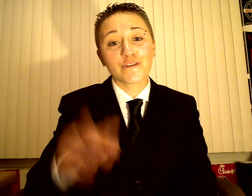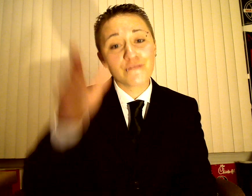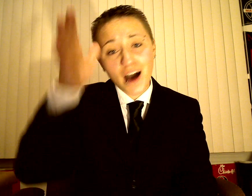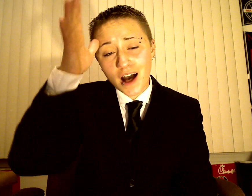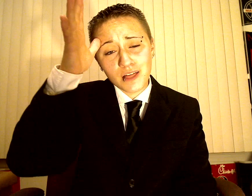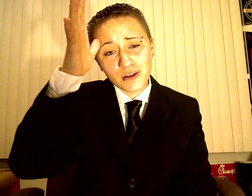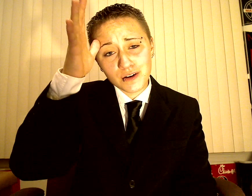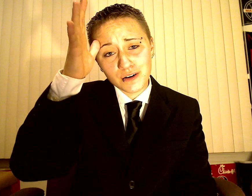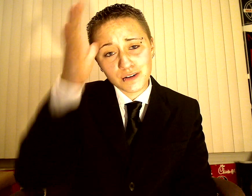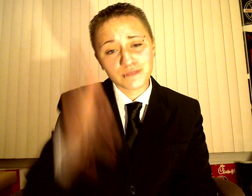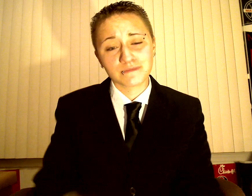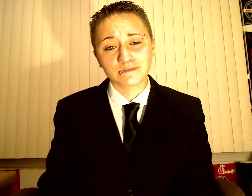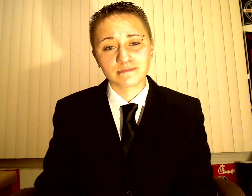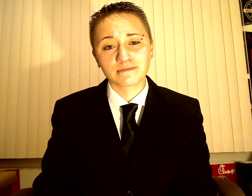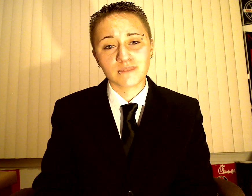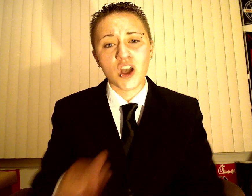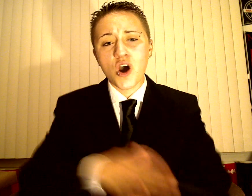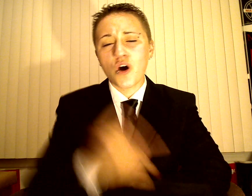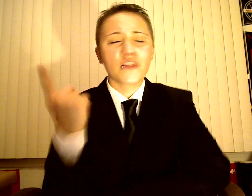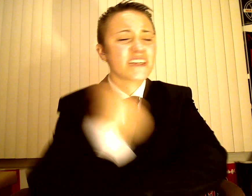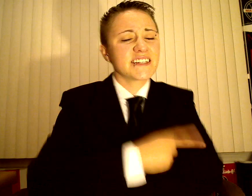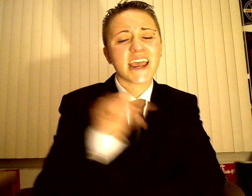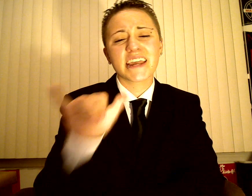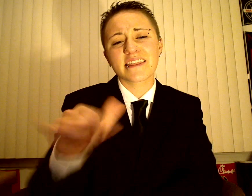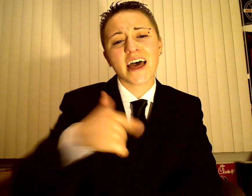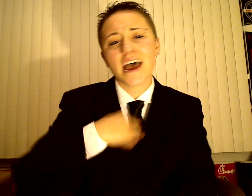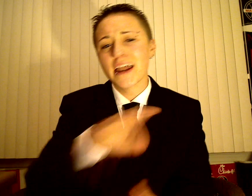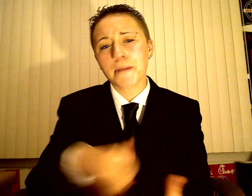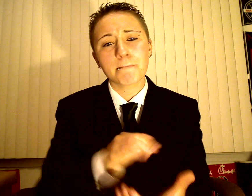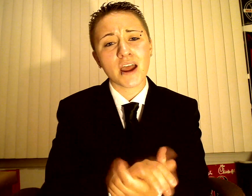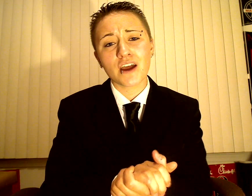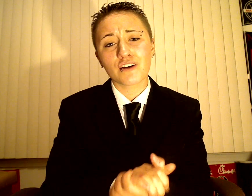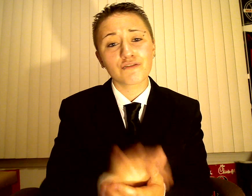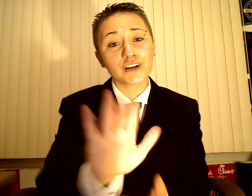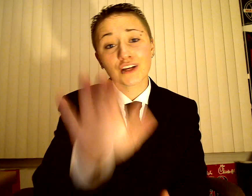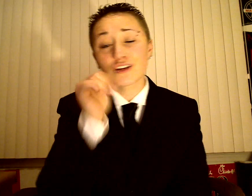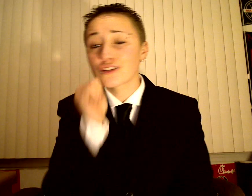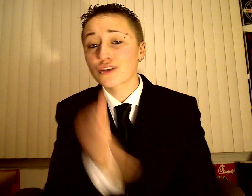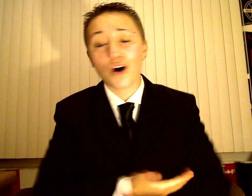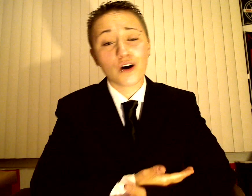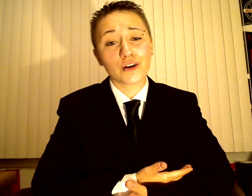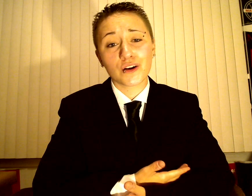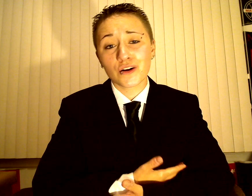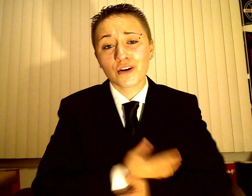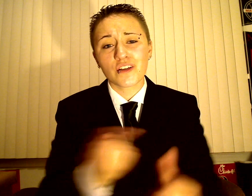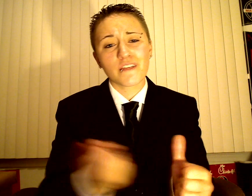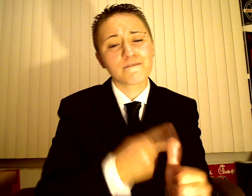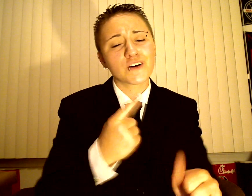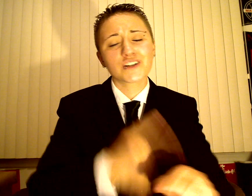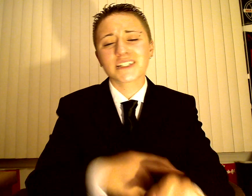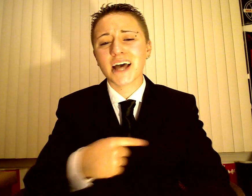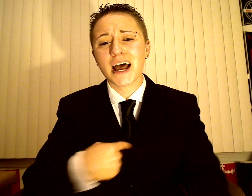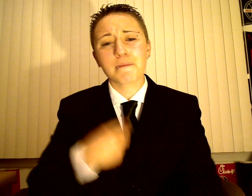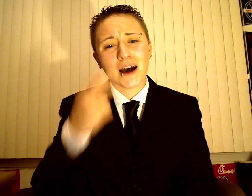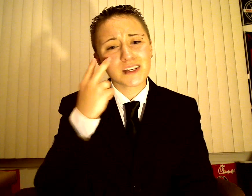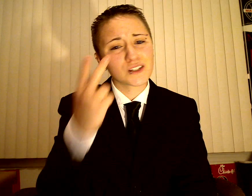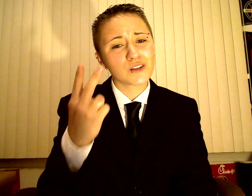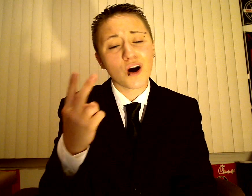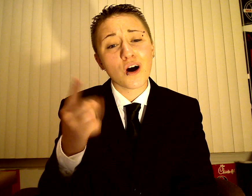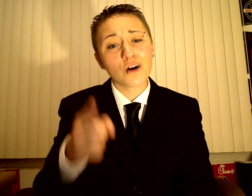her father On the day that I marry your daughter The first time I saw